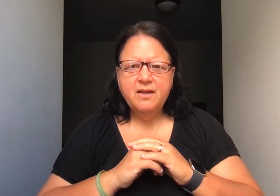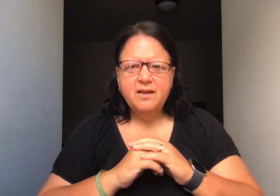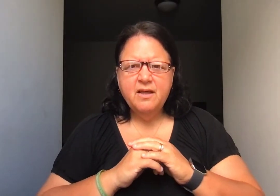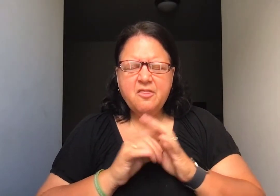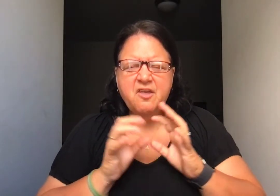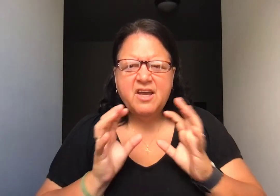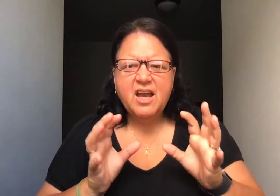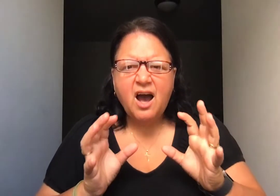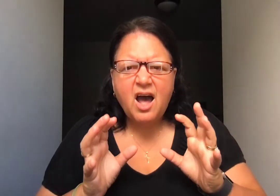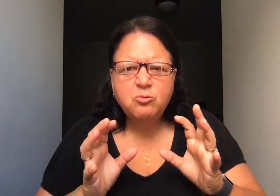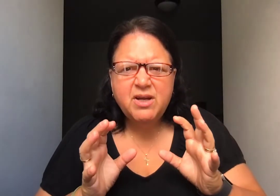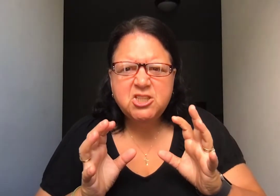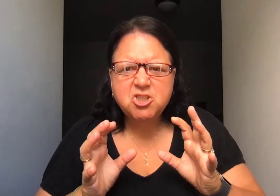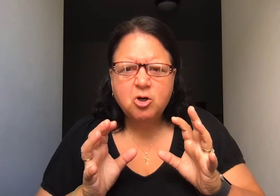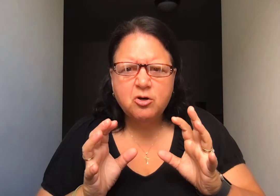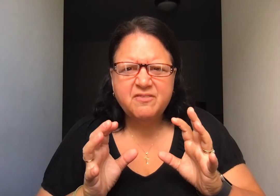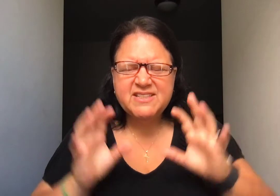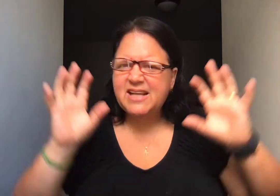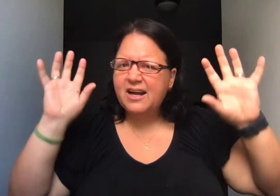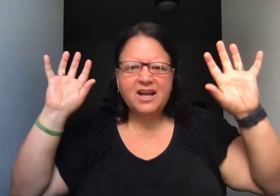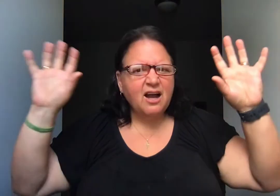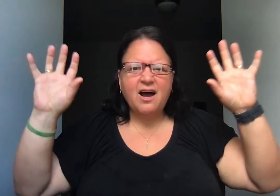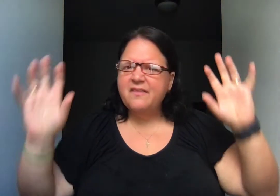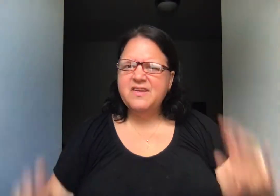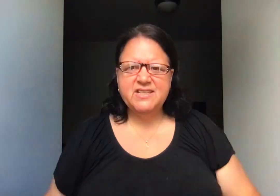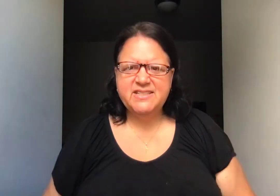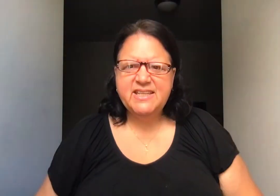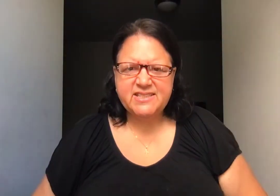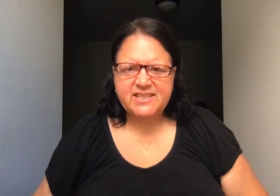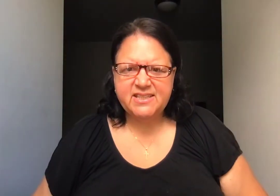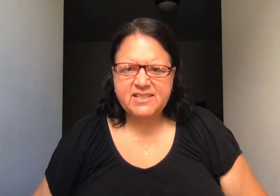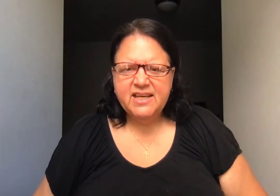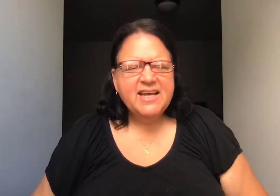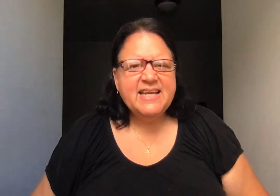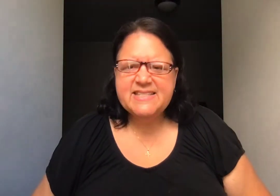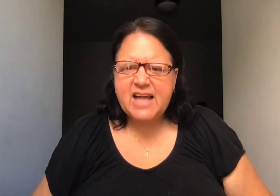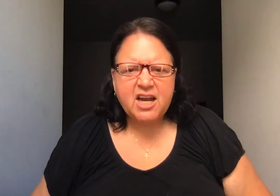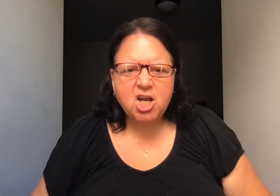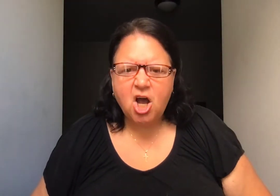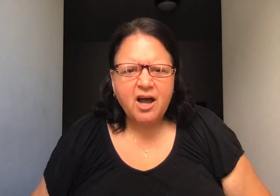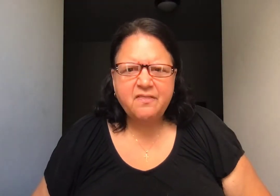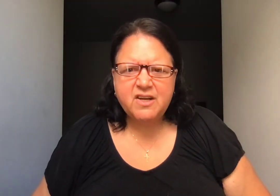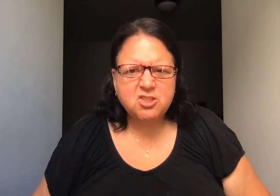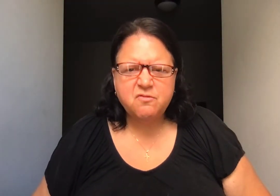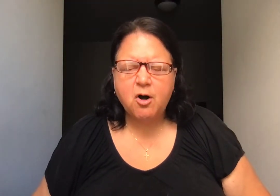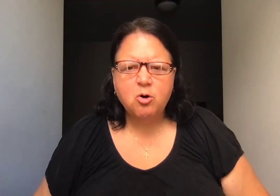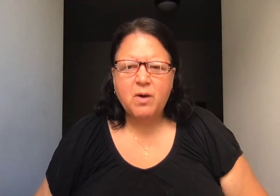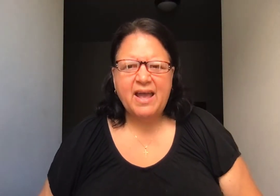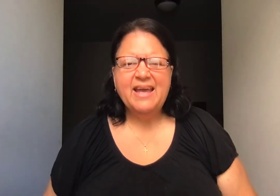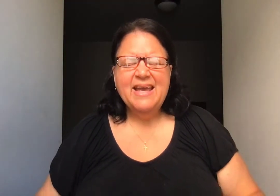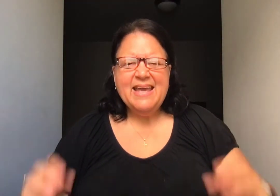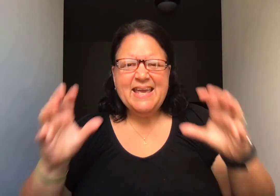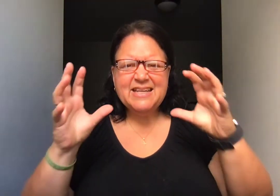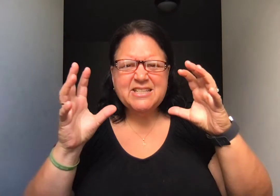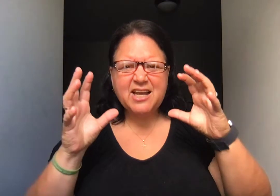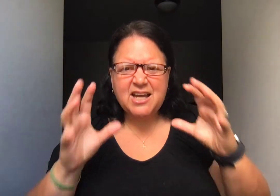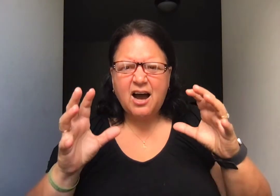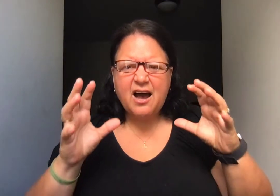The God we serve is not a God that is distant. He's not a God that is far away. He is a God